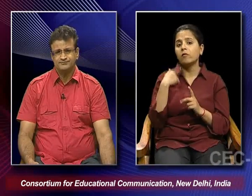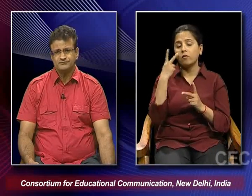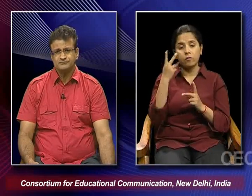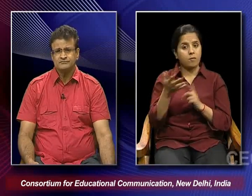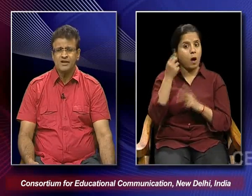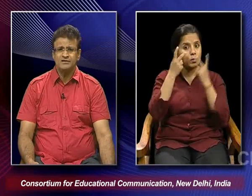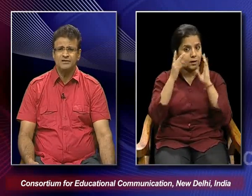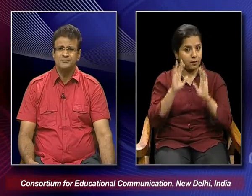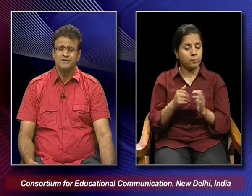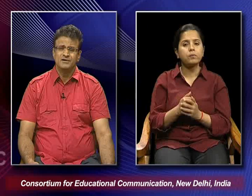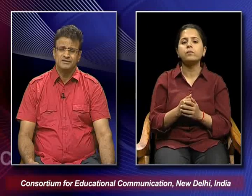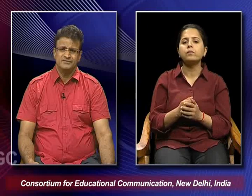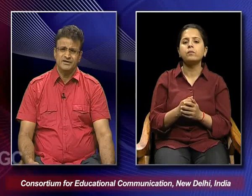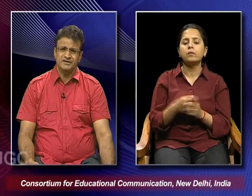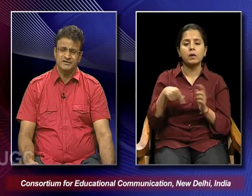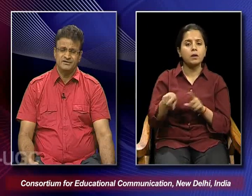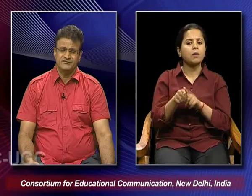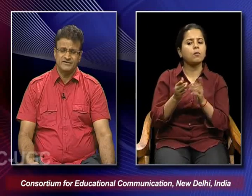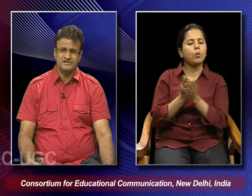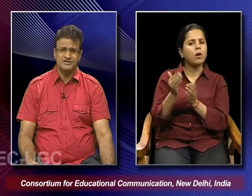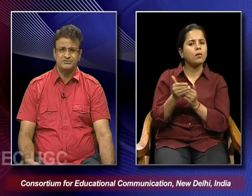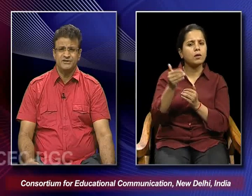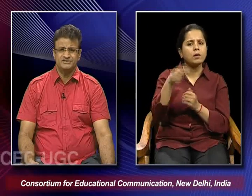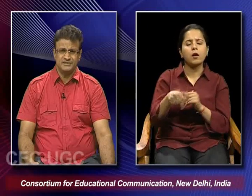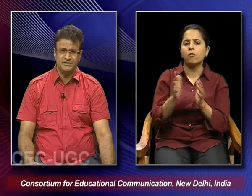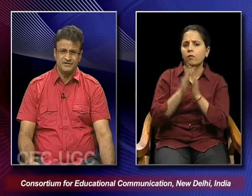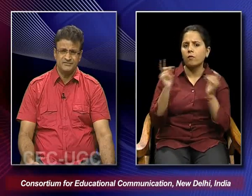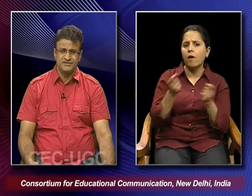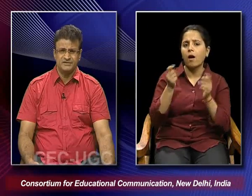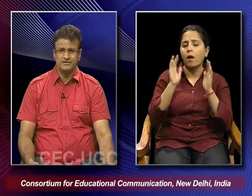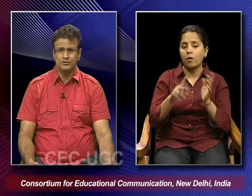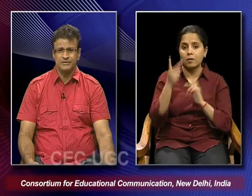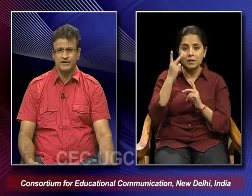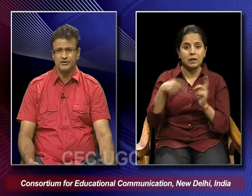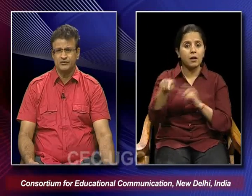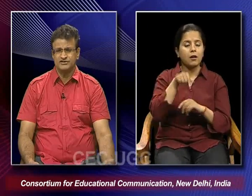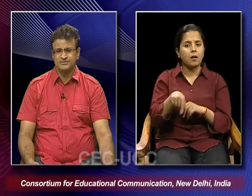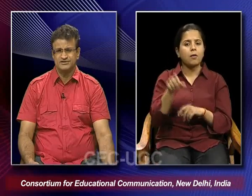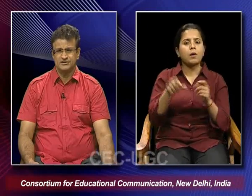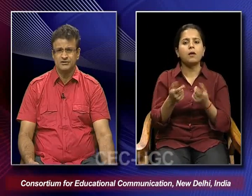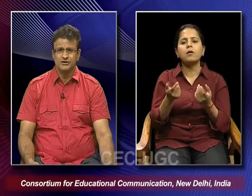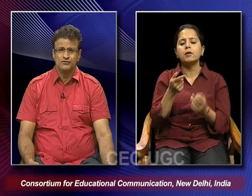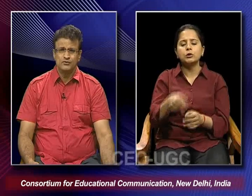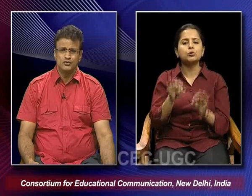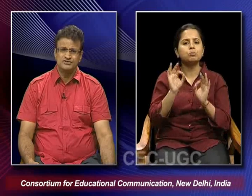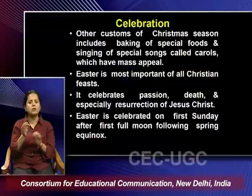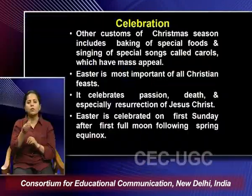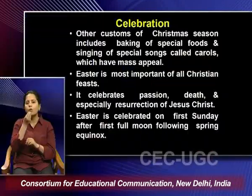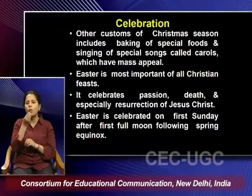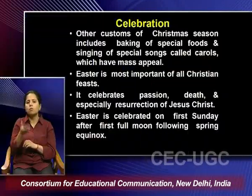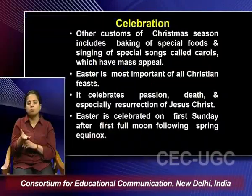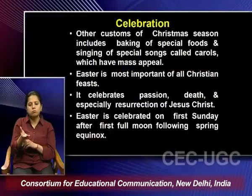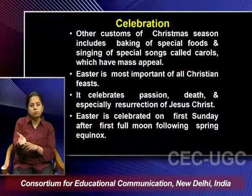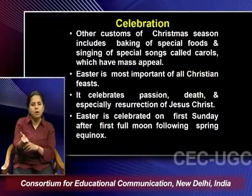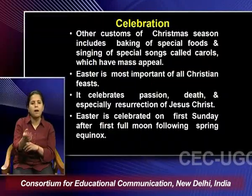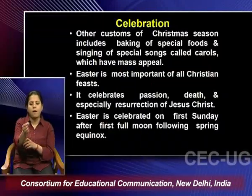the way the festival is being celebrated where the baking of the special foods and the